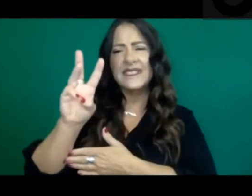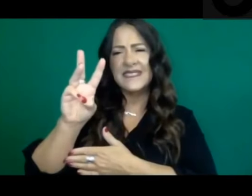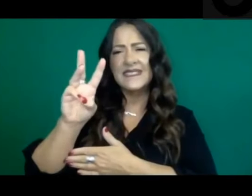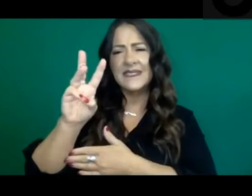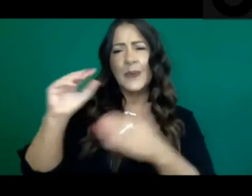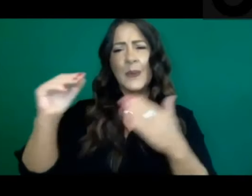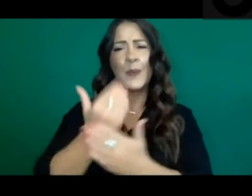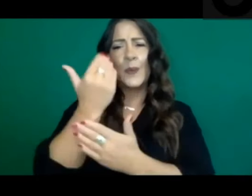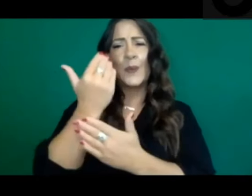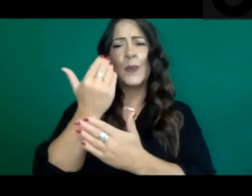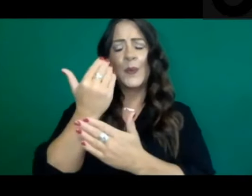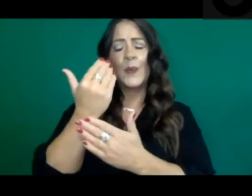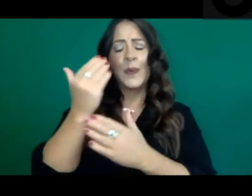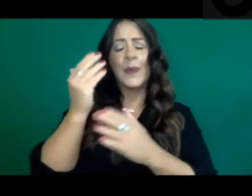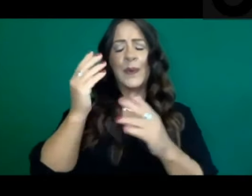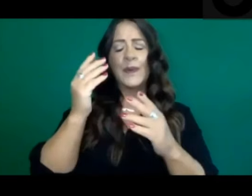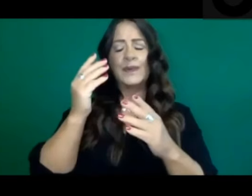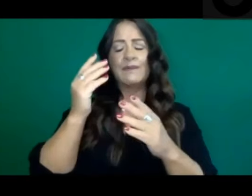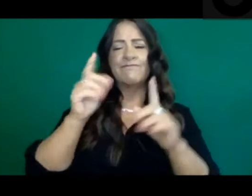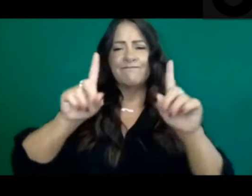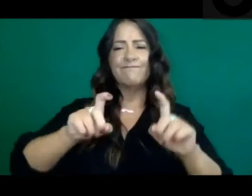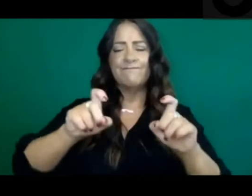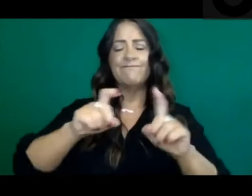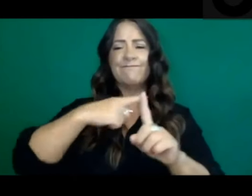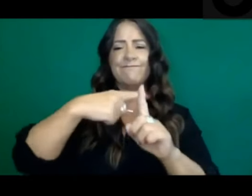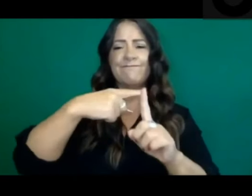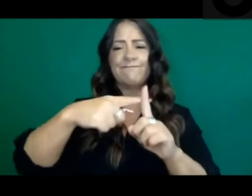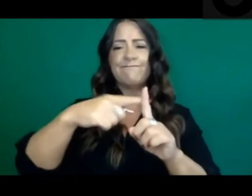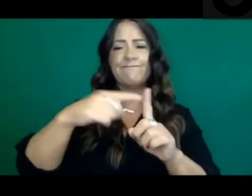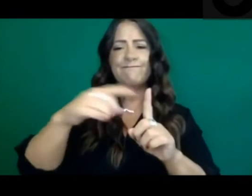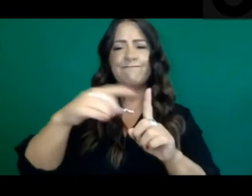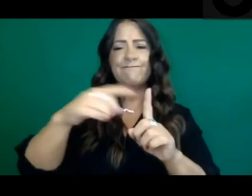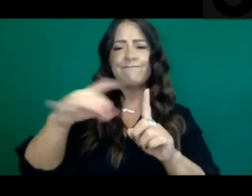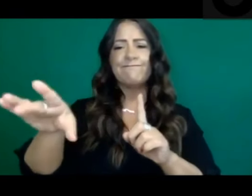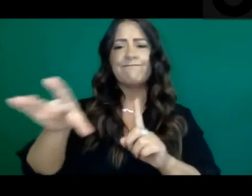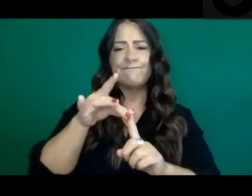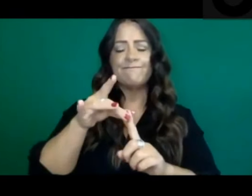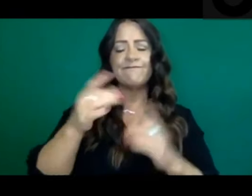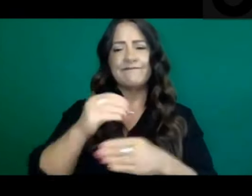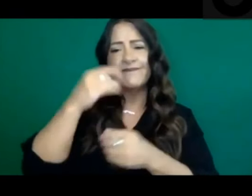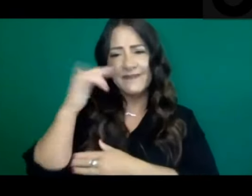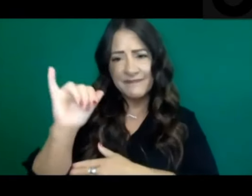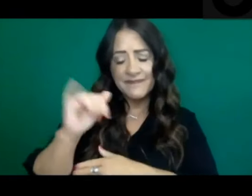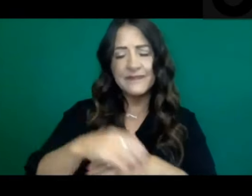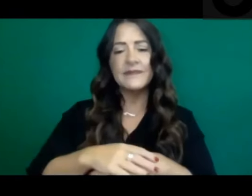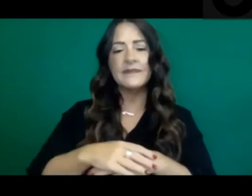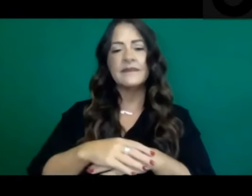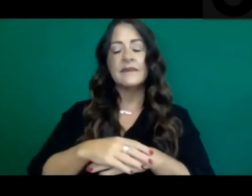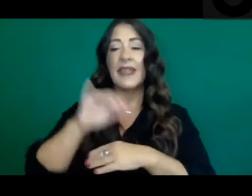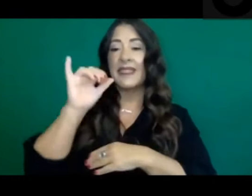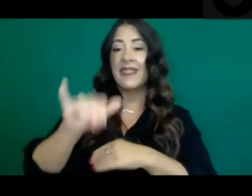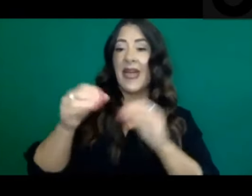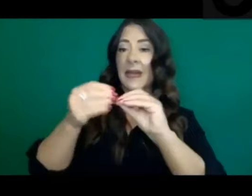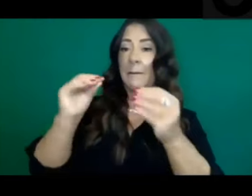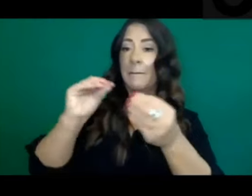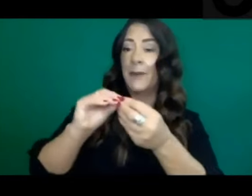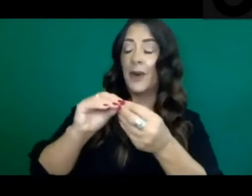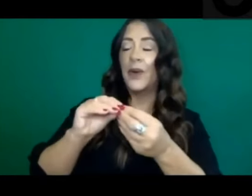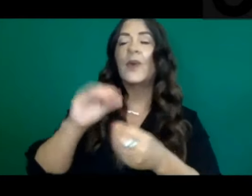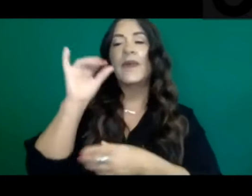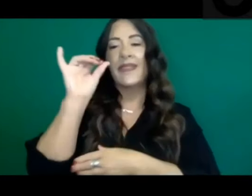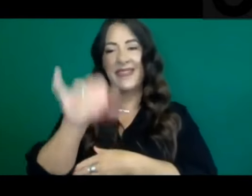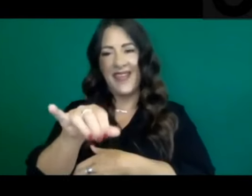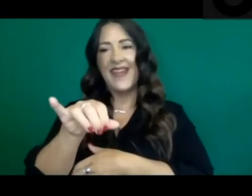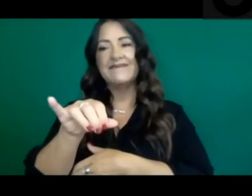in California. I want to remind you that that represents really cases